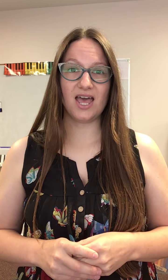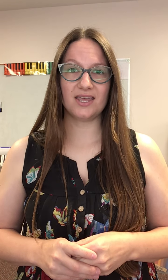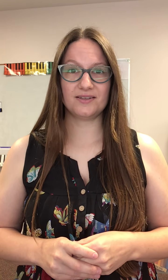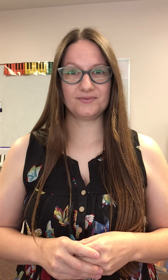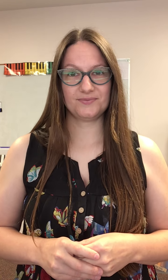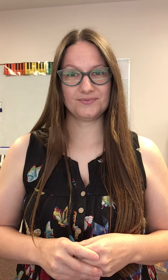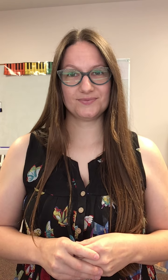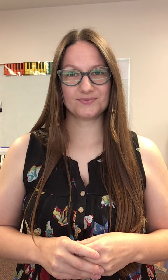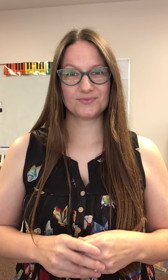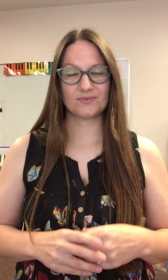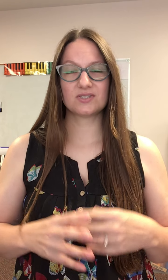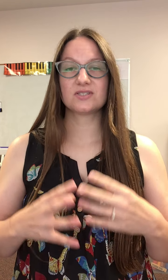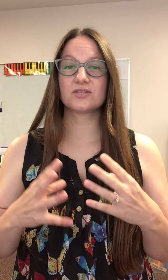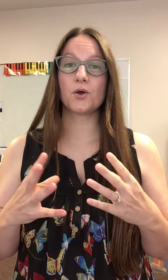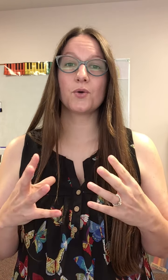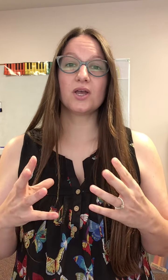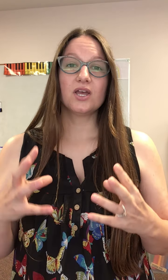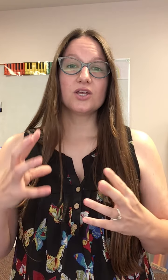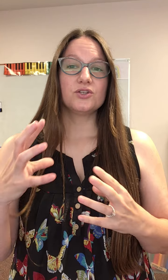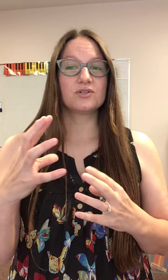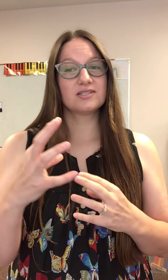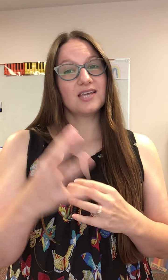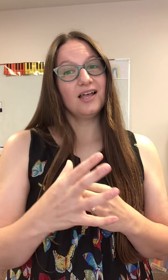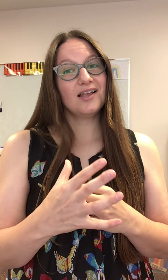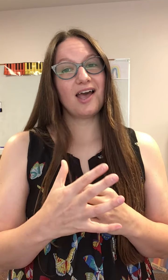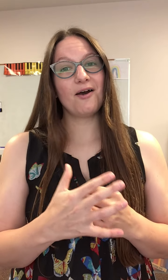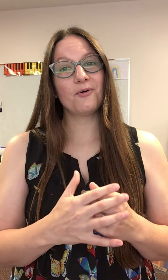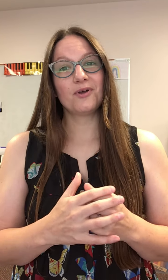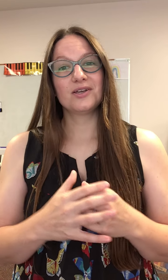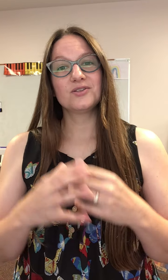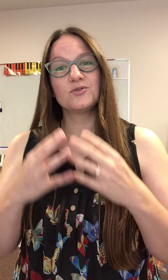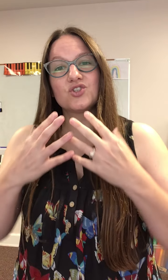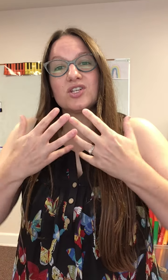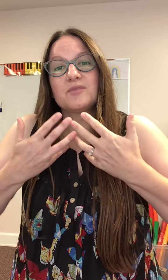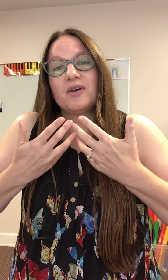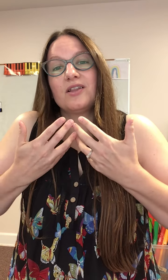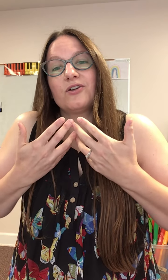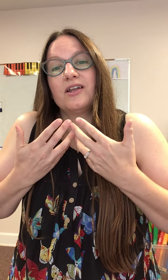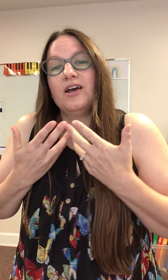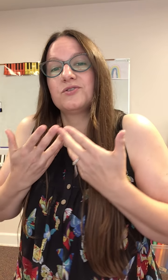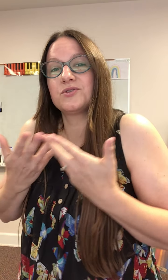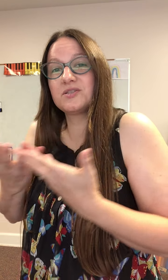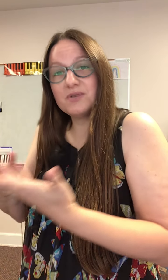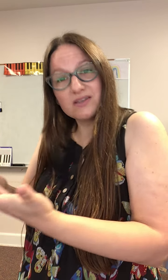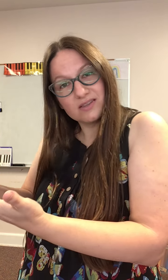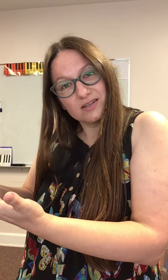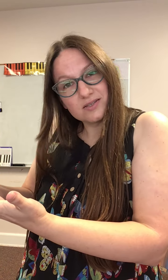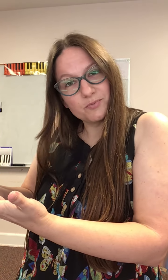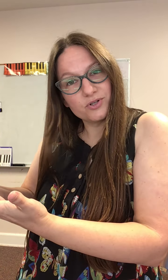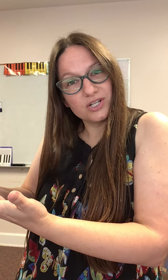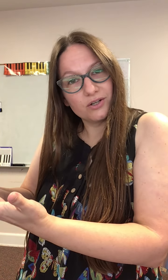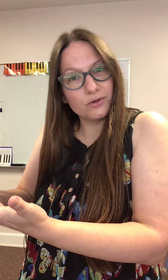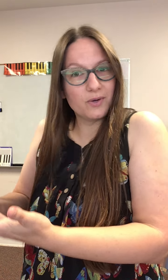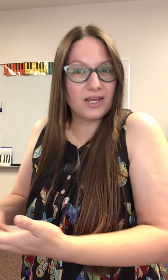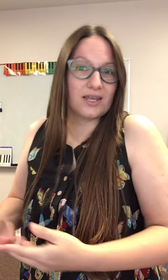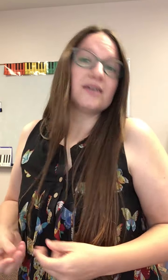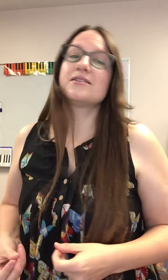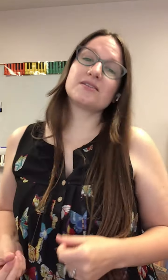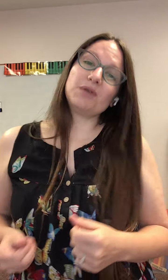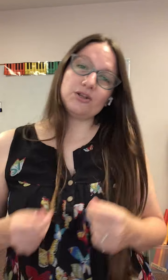so you can tell how just by learning how to speak things a particular way doesn't mean